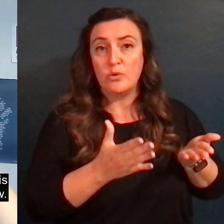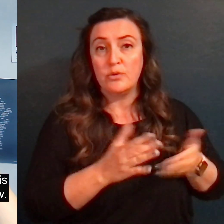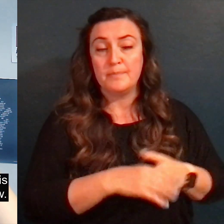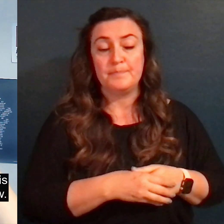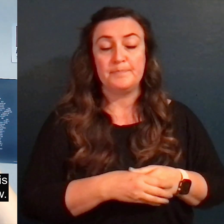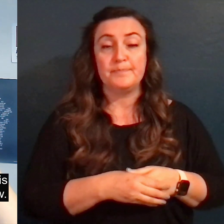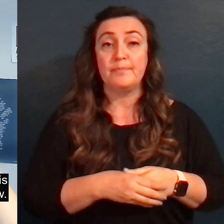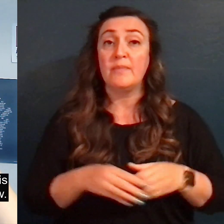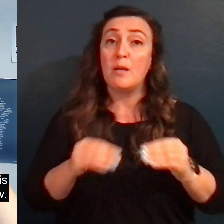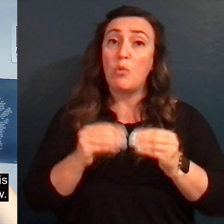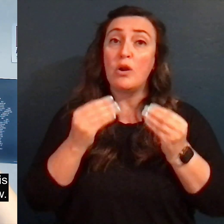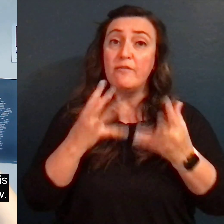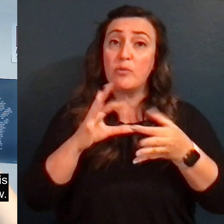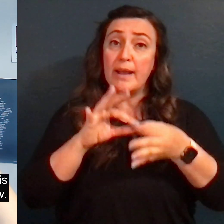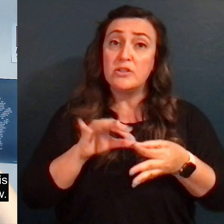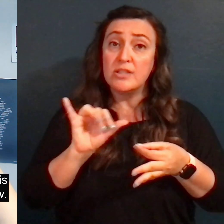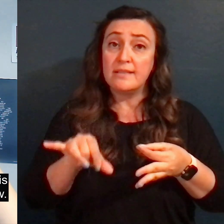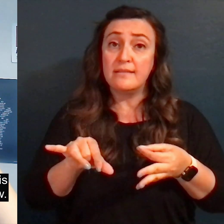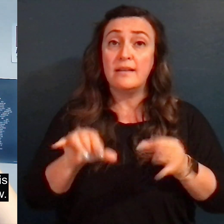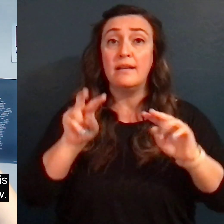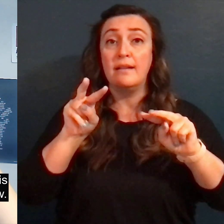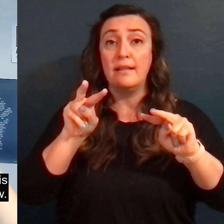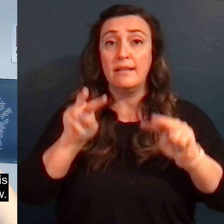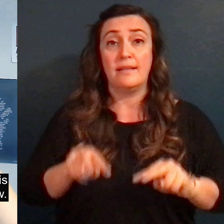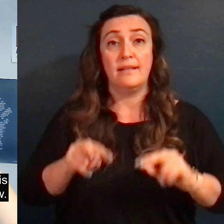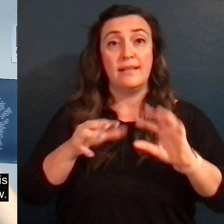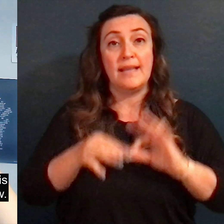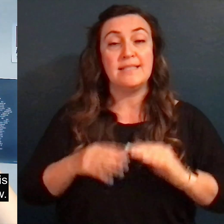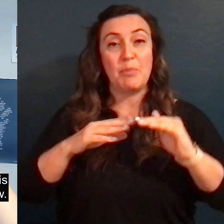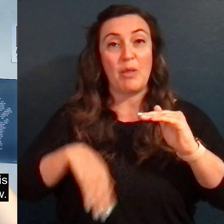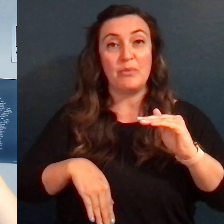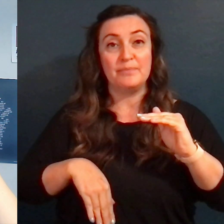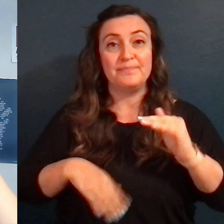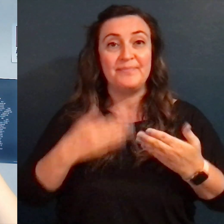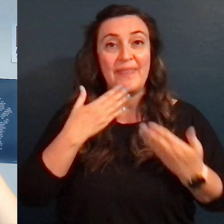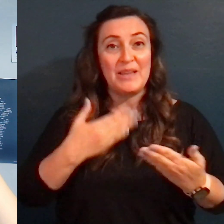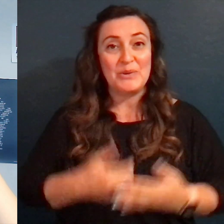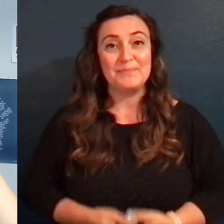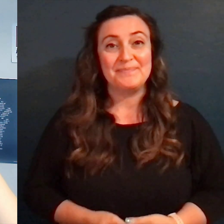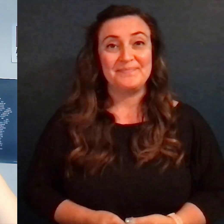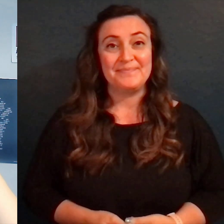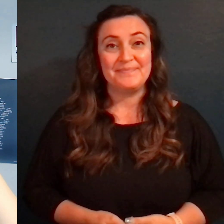For more information on this topic, check the links below. Thanks. Thanks. 10